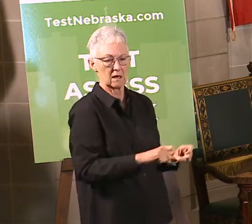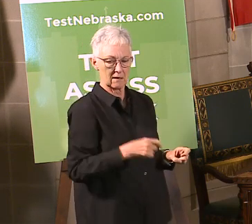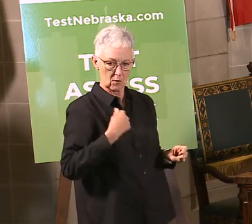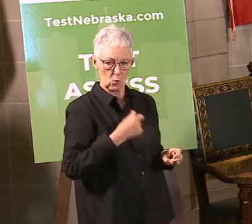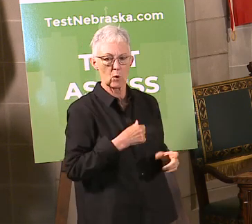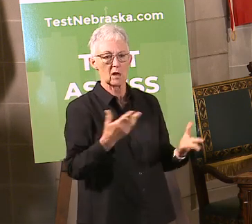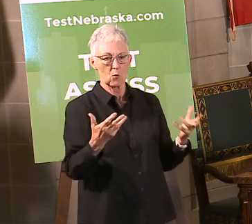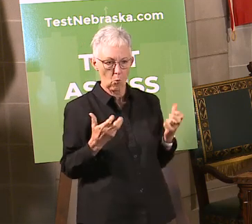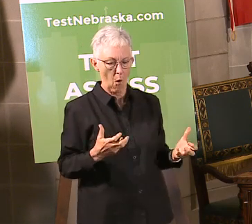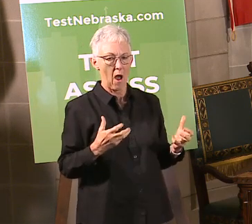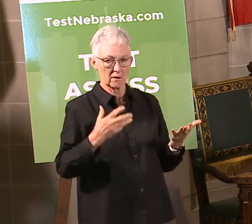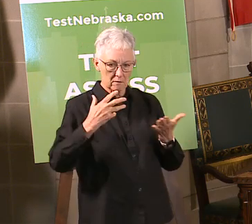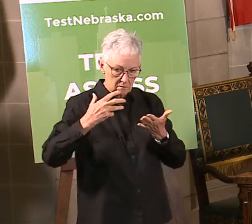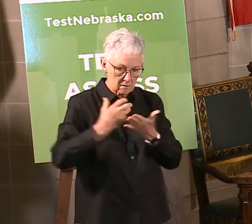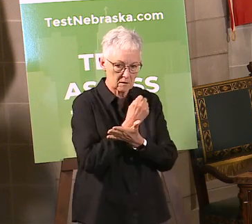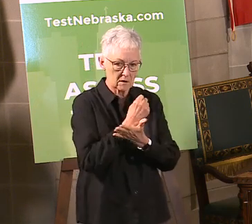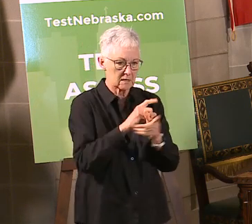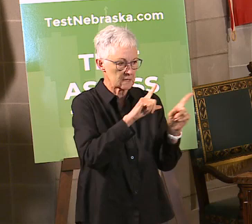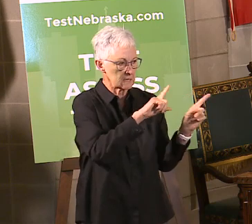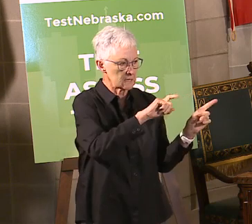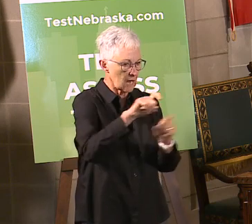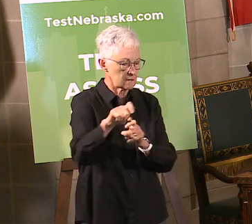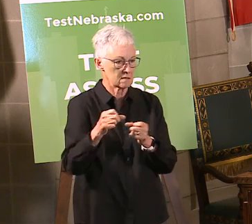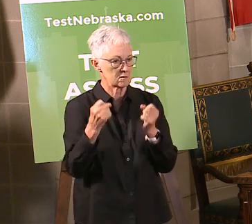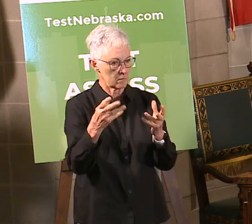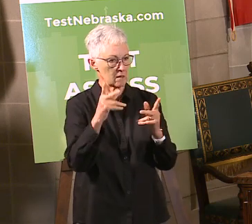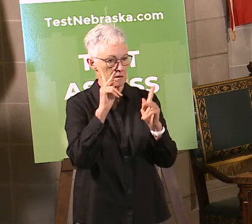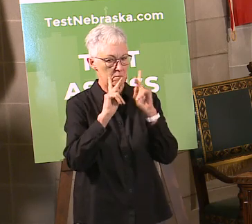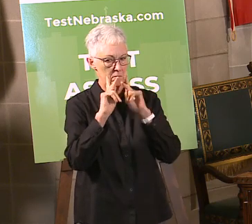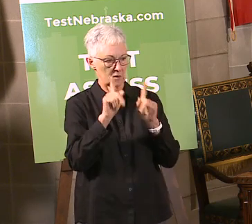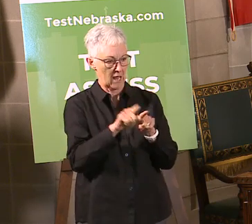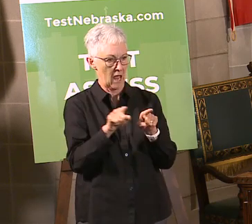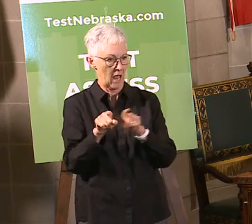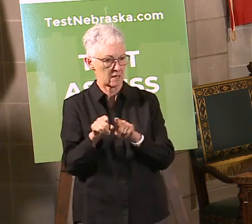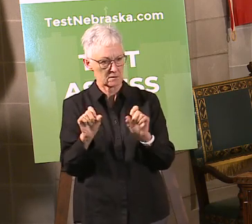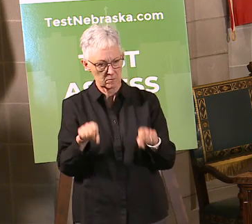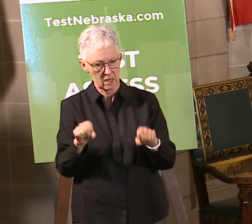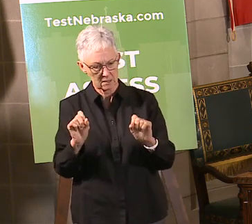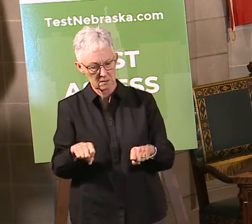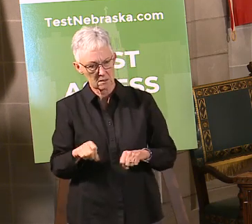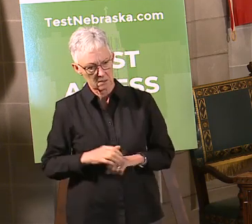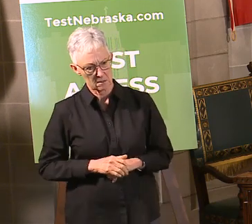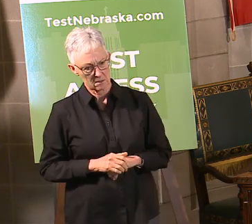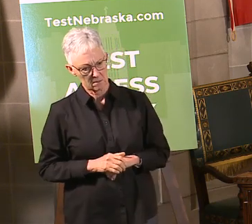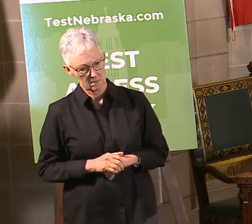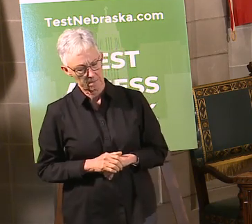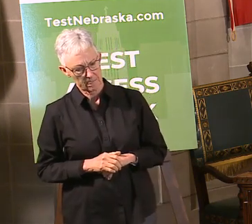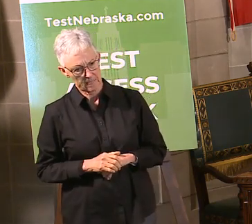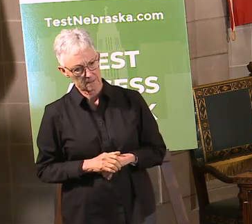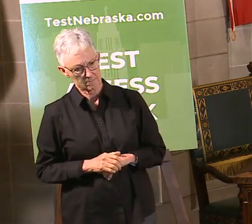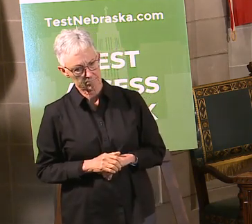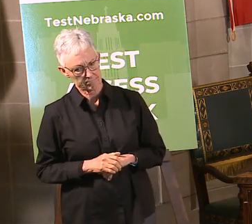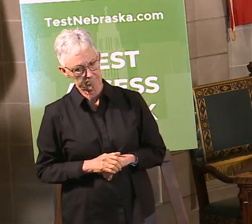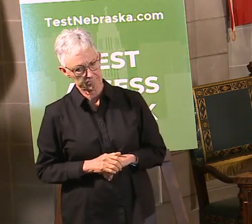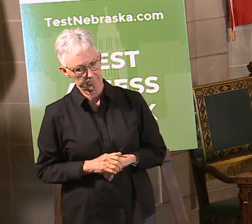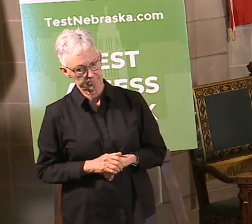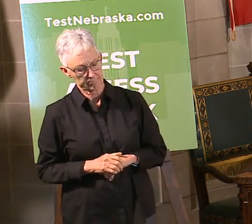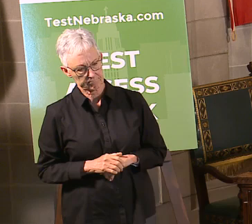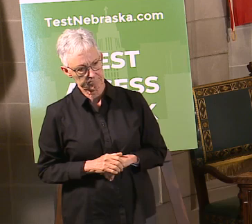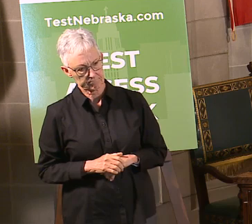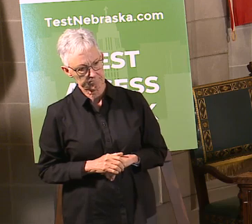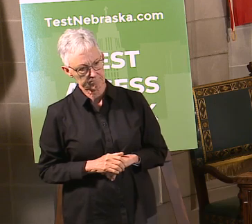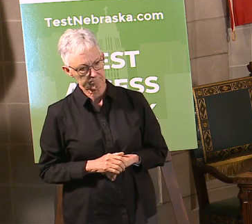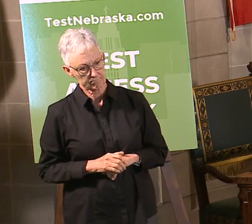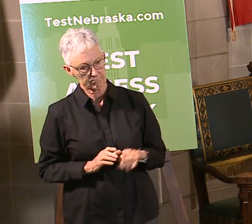maximize the number of people who are going through the process. And then, I'm sorry, Paul, the other question was? Have you also changed the criteria that